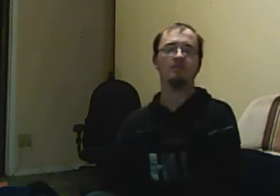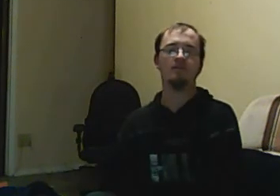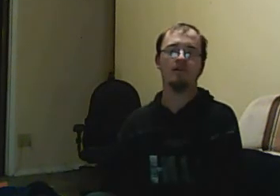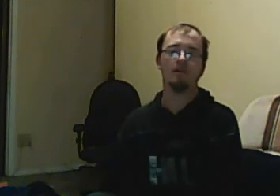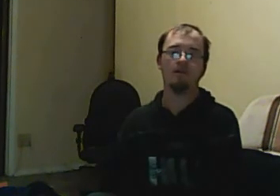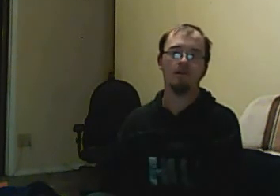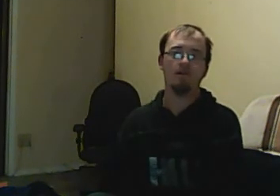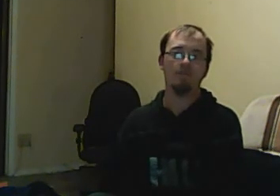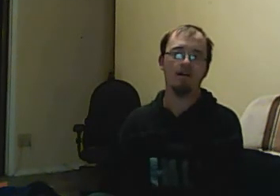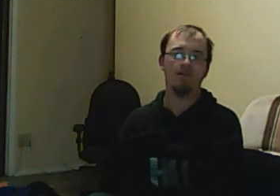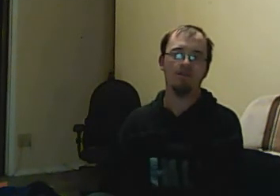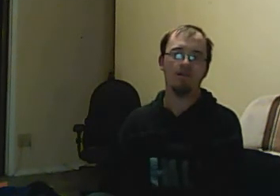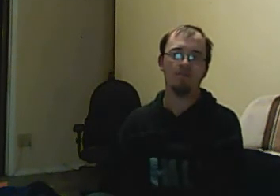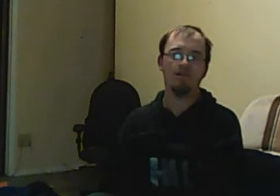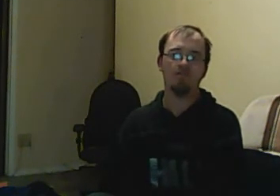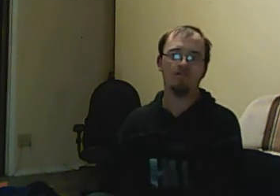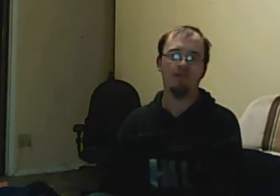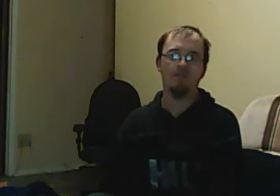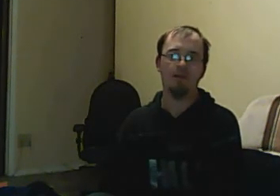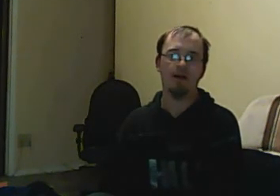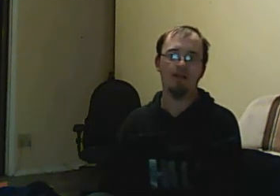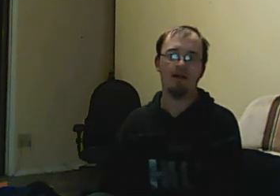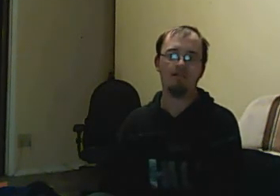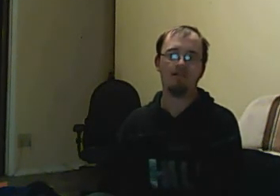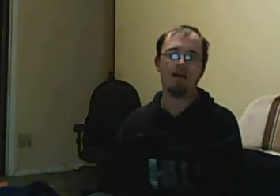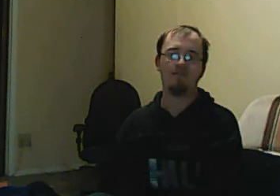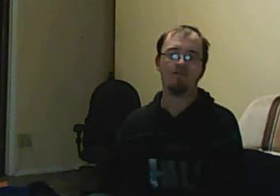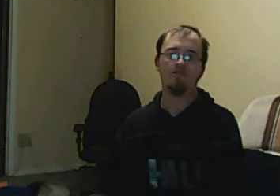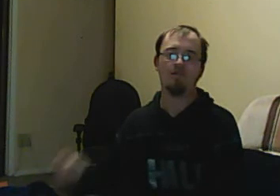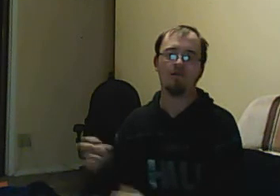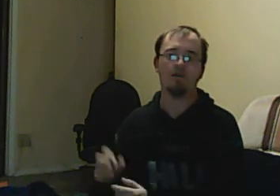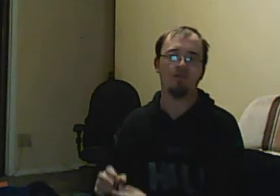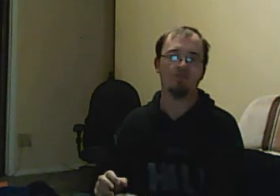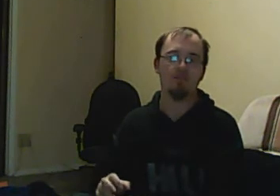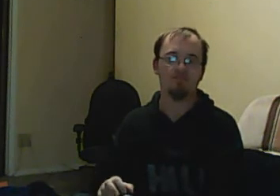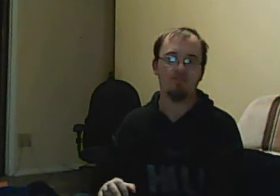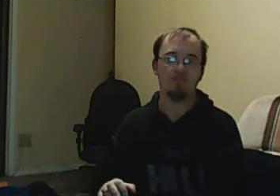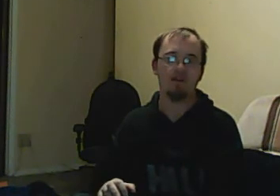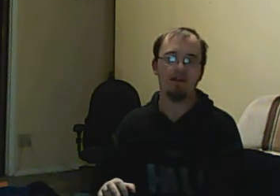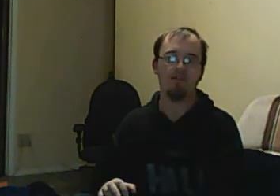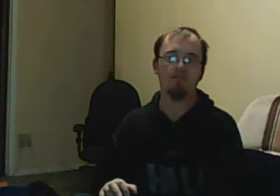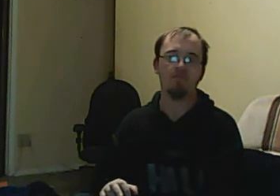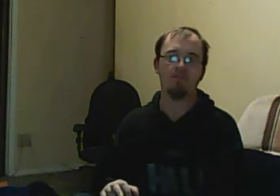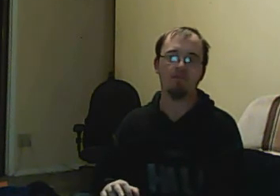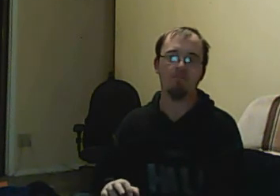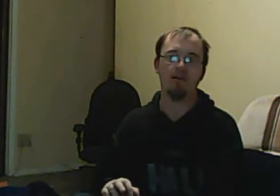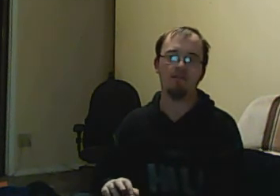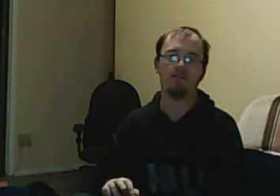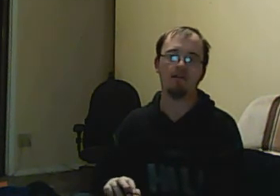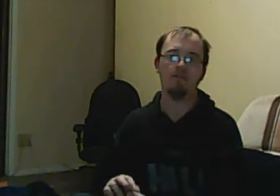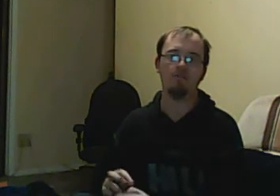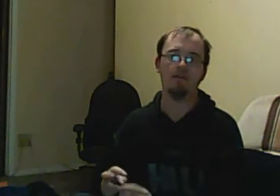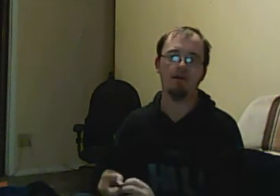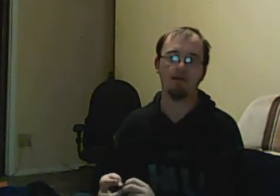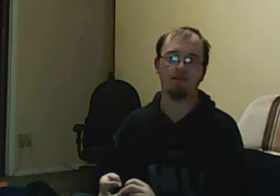because it affected me on a strange level. I had to have these actors to reach in their psyche and go to a dark place. It was really hard.